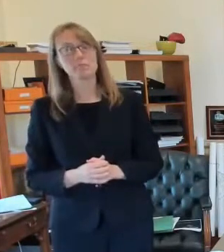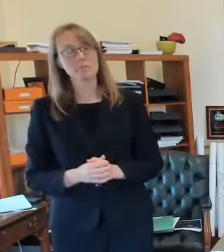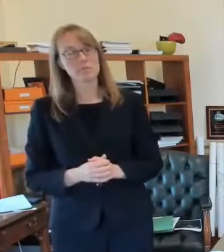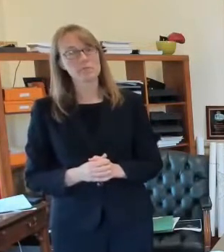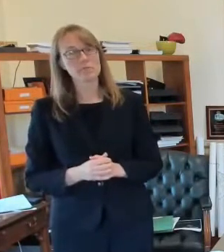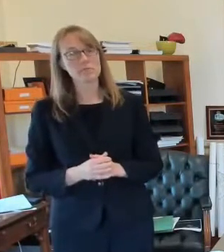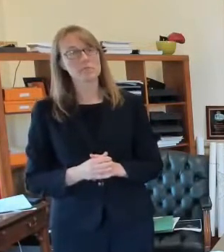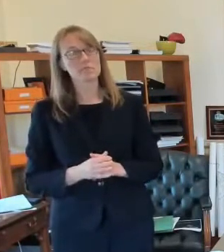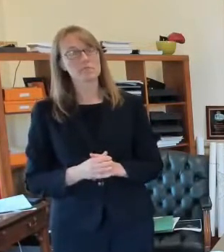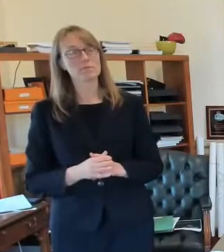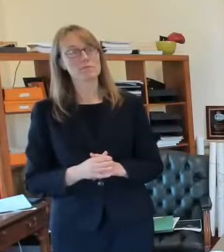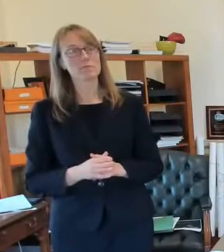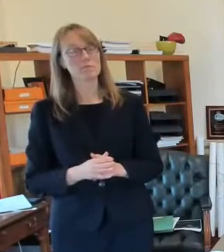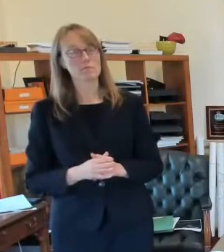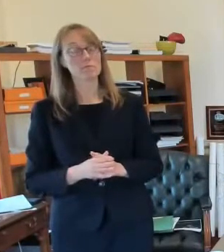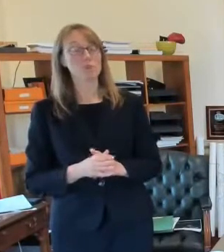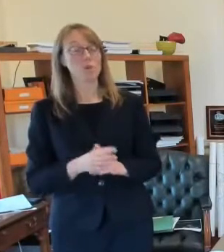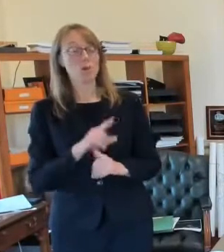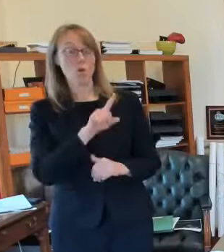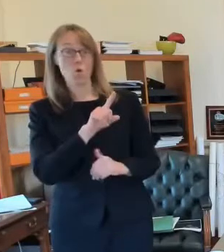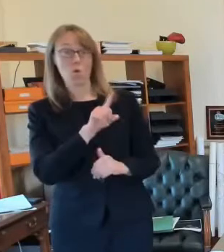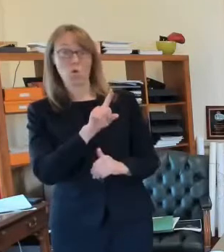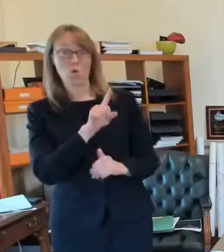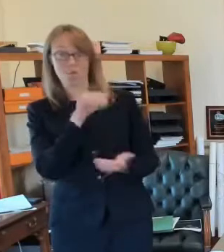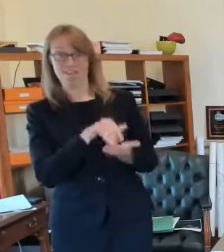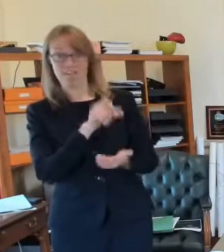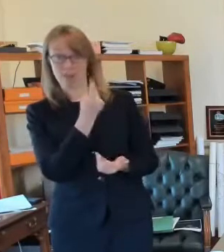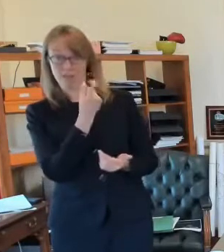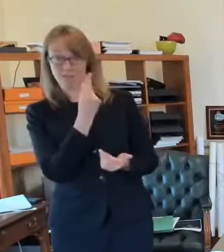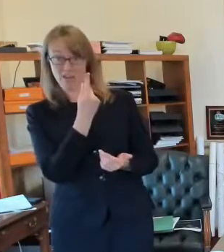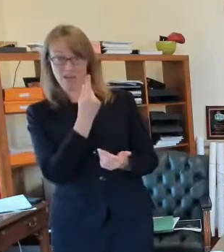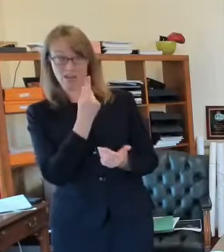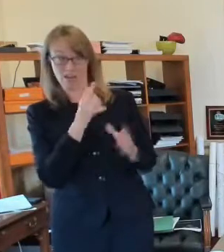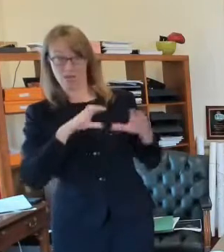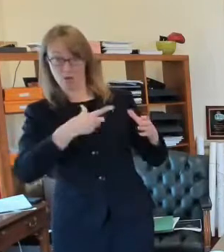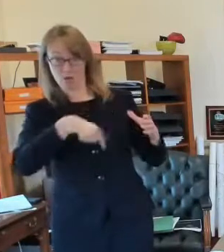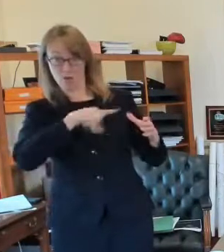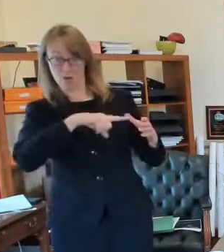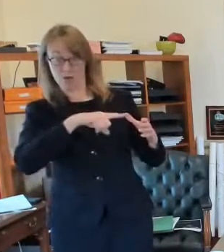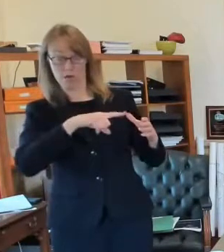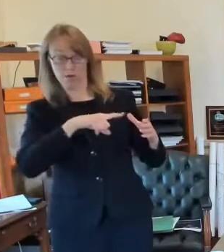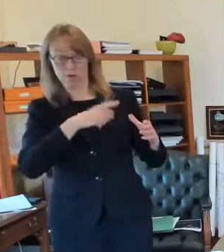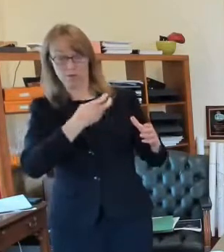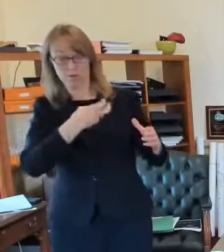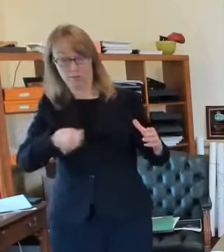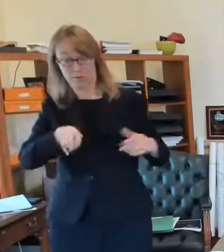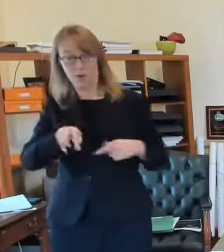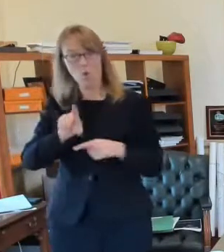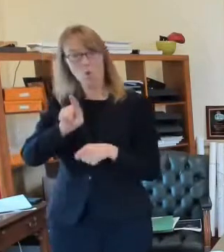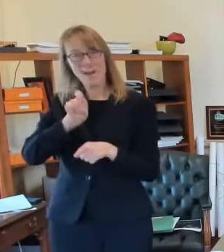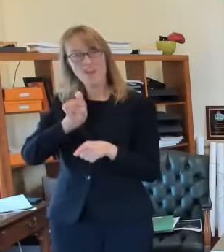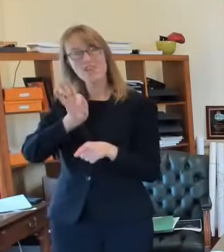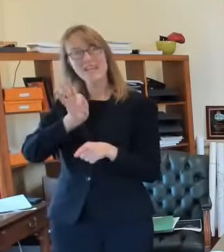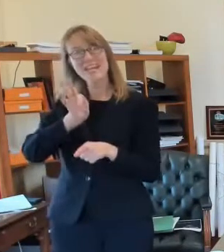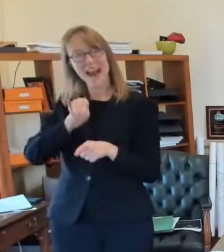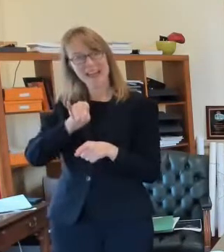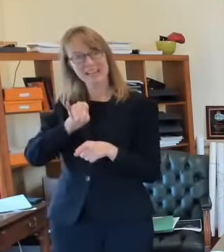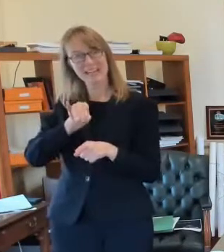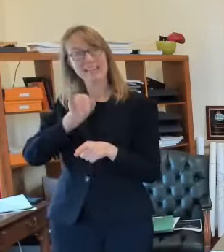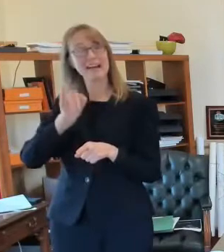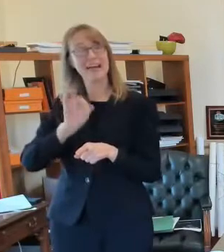of those people of those 1011 people 190 of them are in the icu and